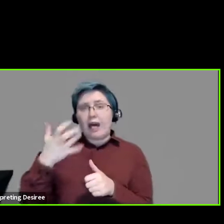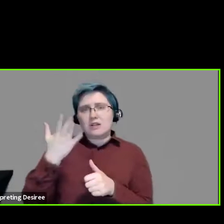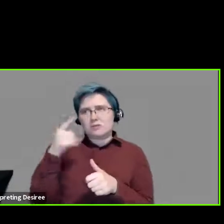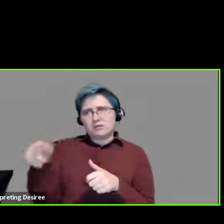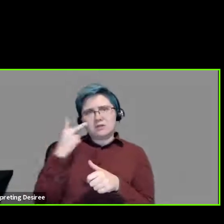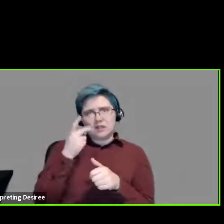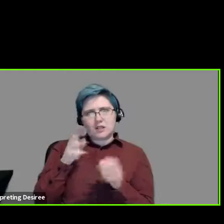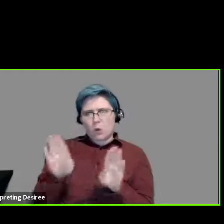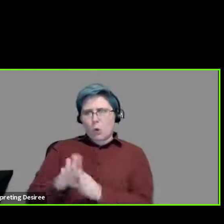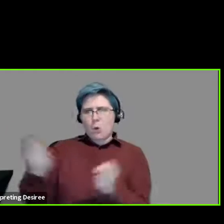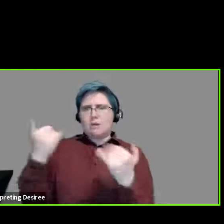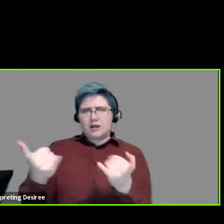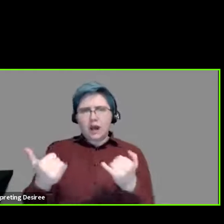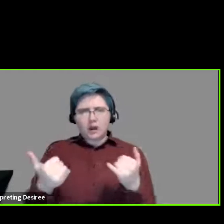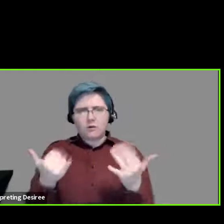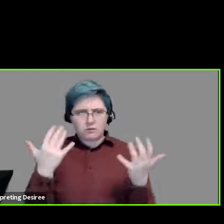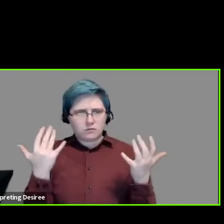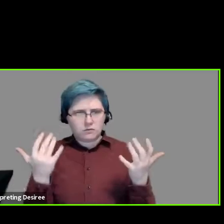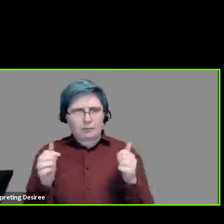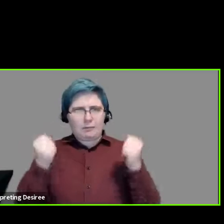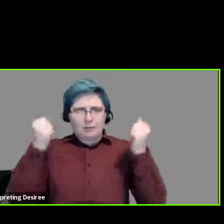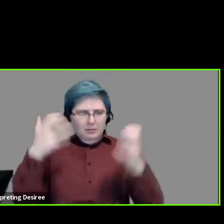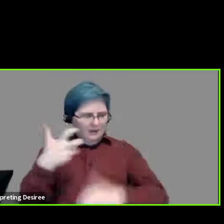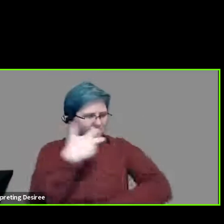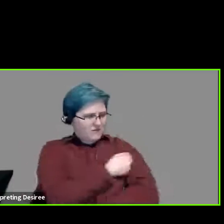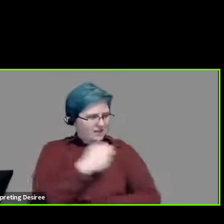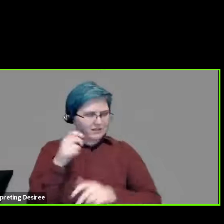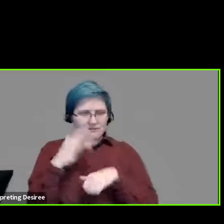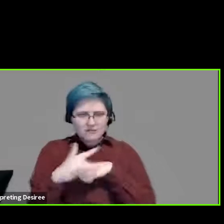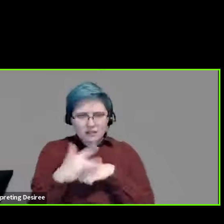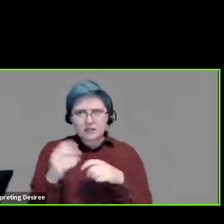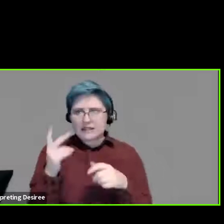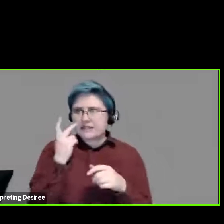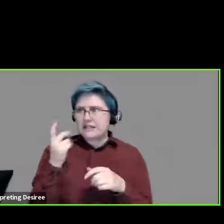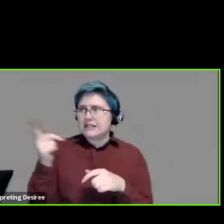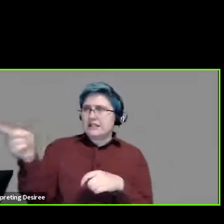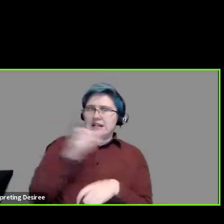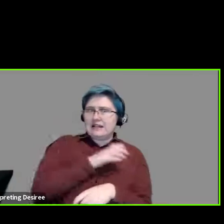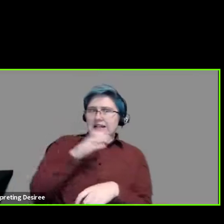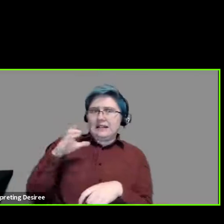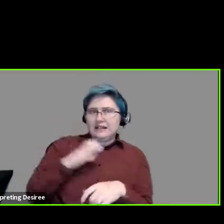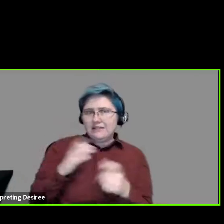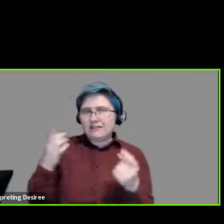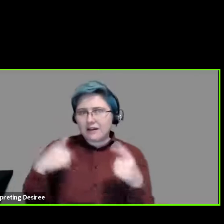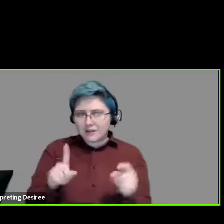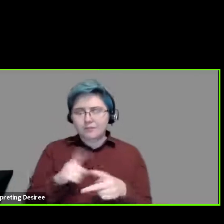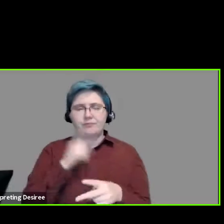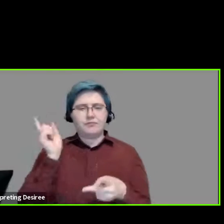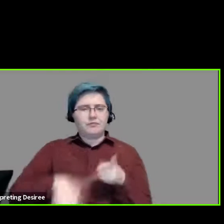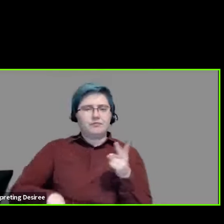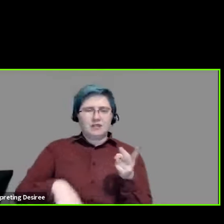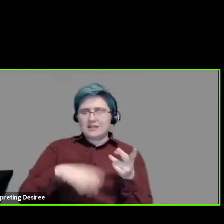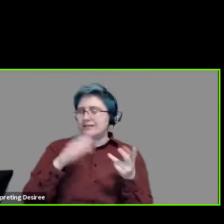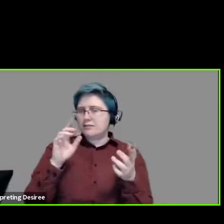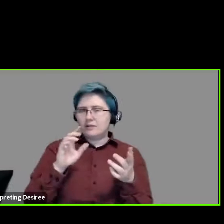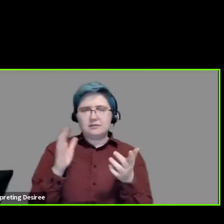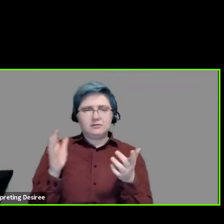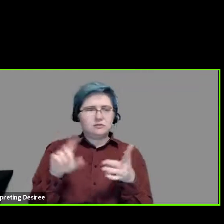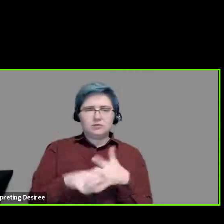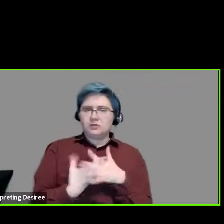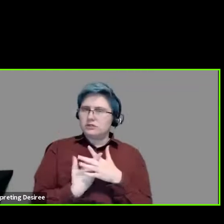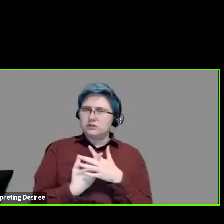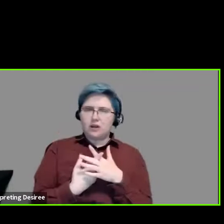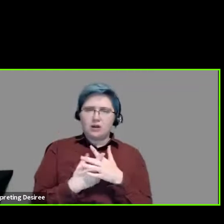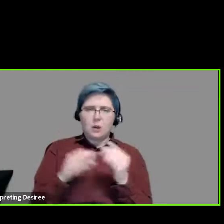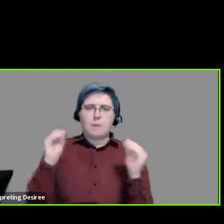these open up now, these mass vaccination clinics. You see what's happening in Cleveland. It's going to start, you know, becoming much